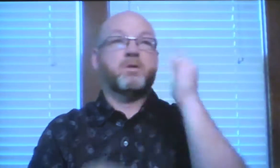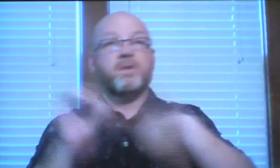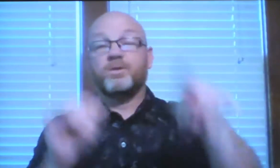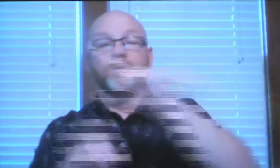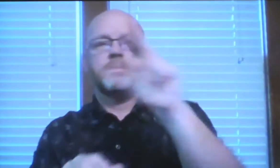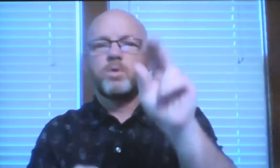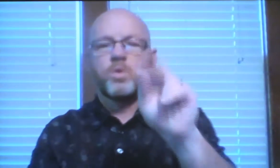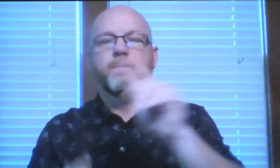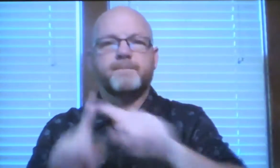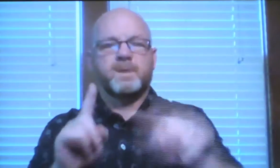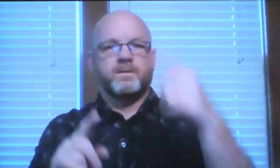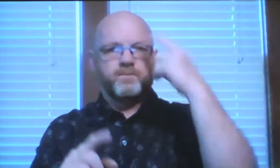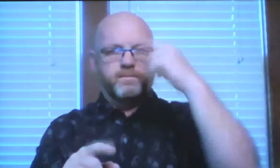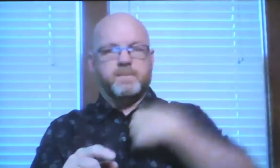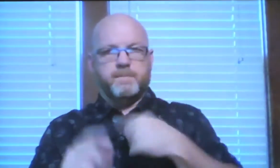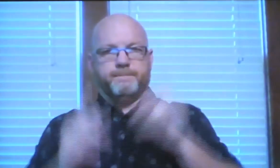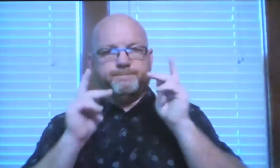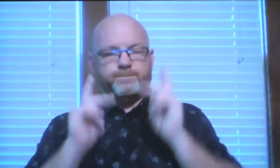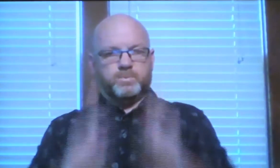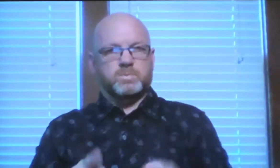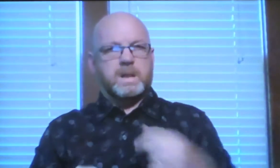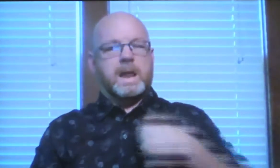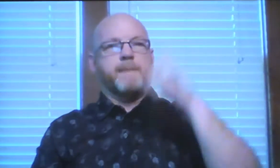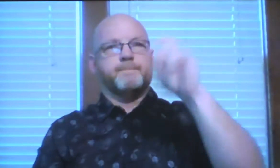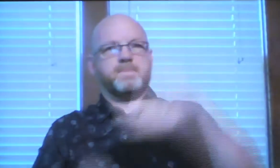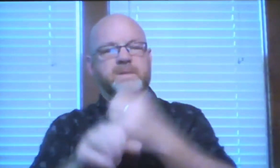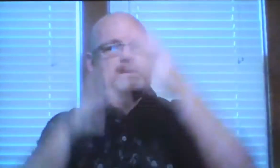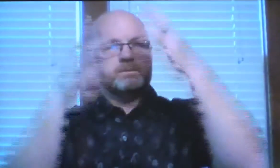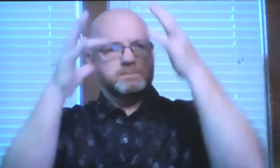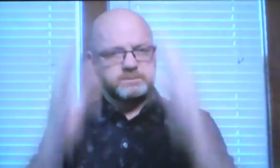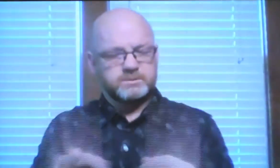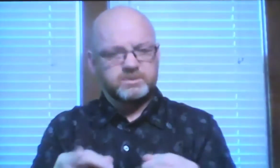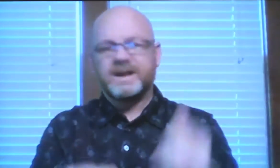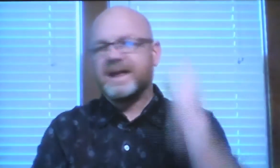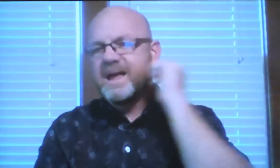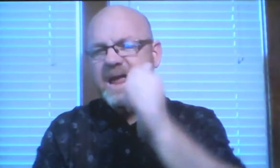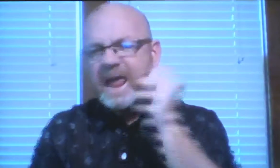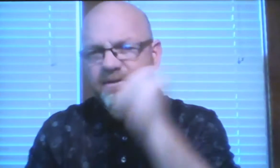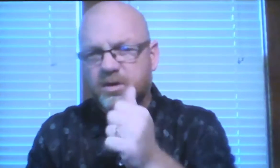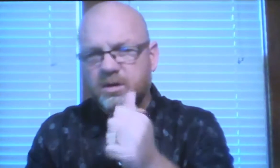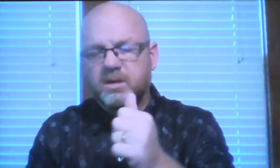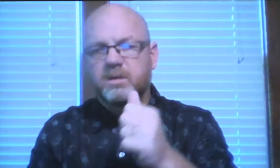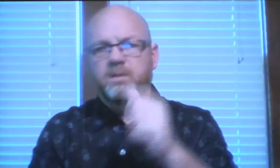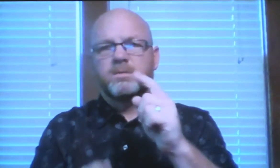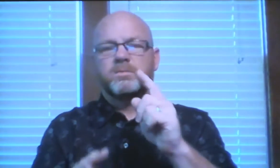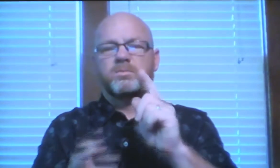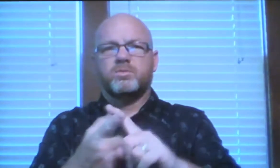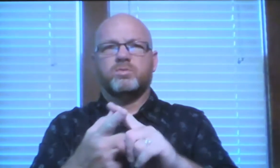not just a holier-than-thou attitude but making a decision